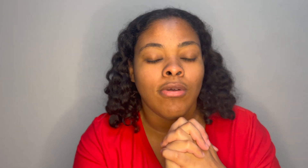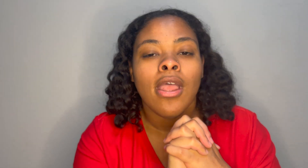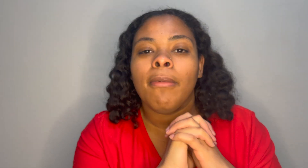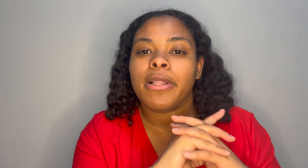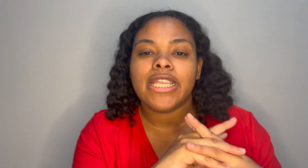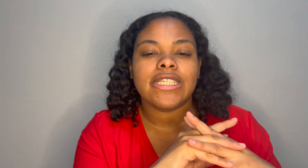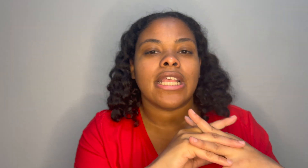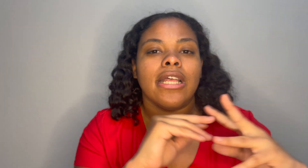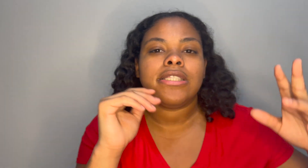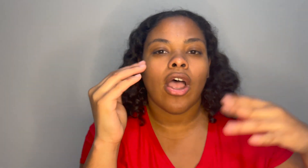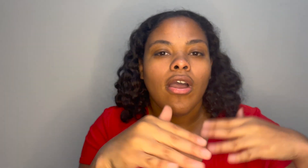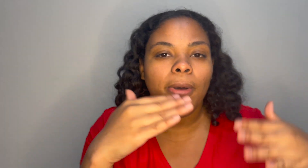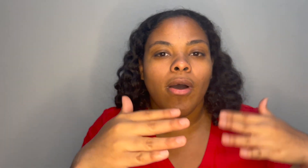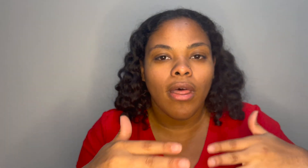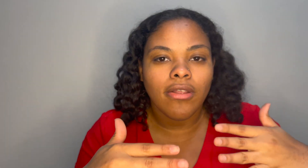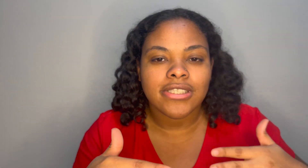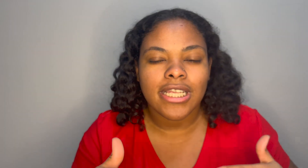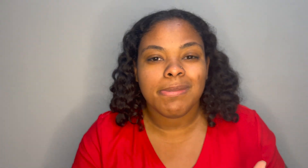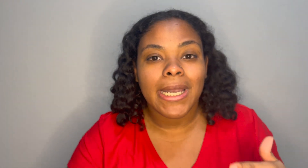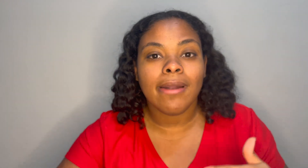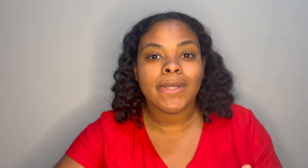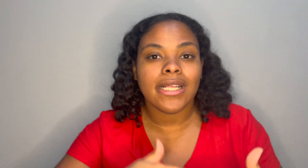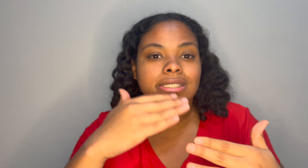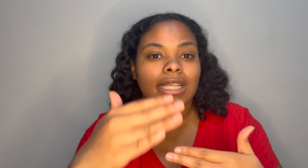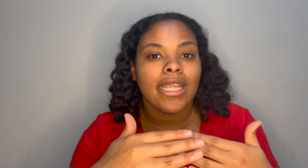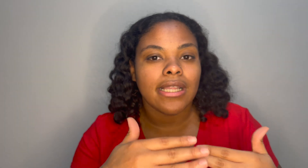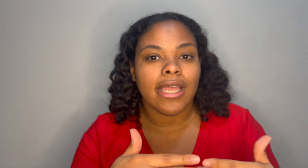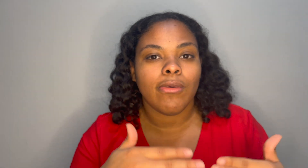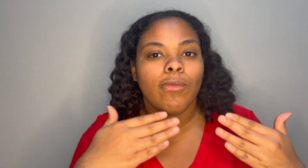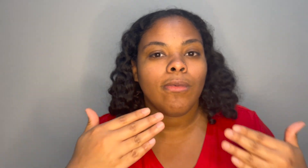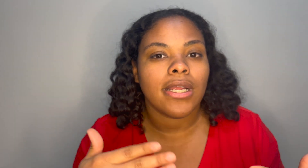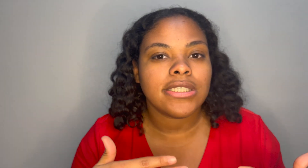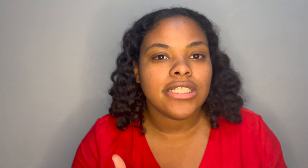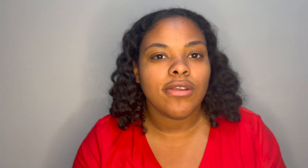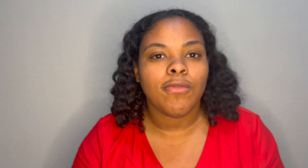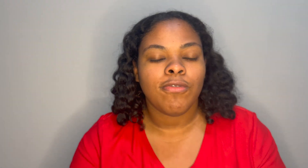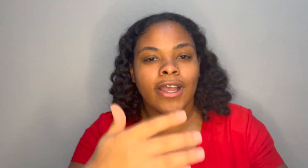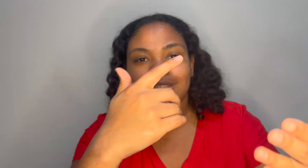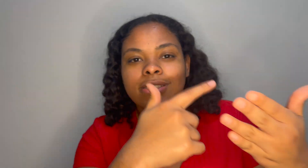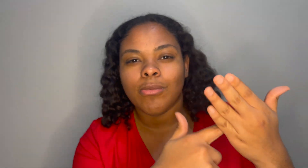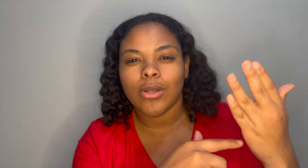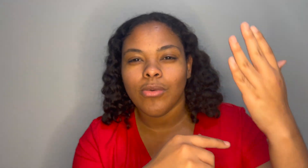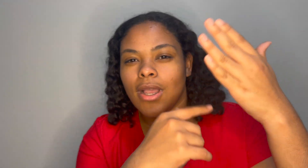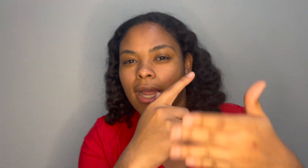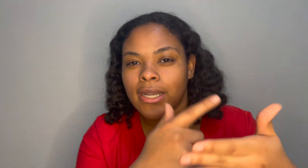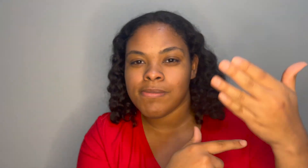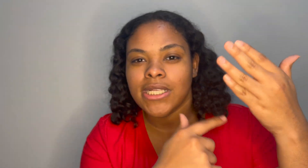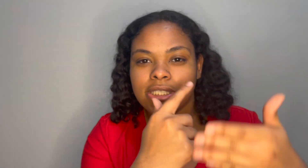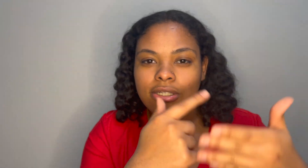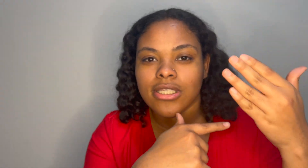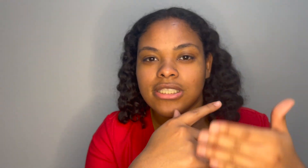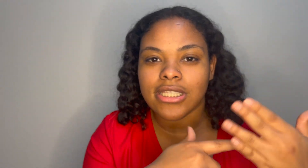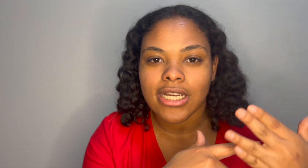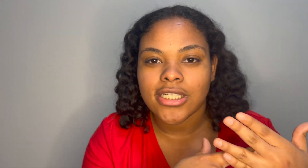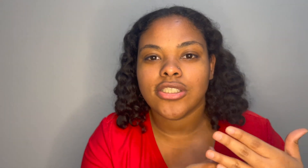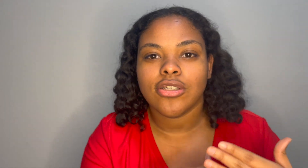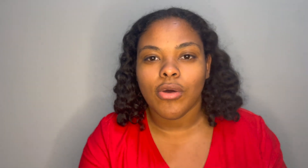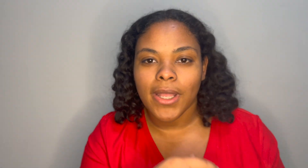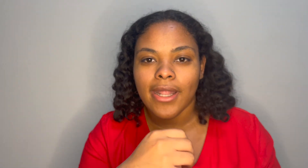please talk about all those things but i'm not saying like once you find someone who kind of meets your list standards to go ahead and